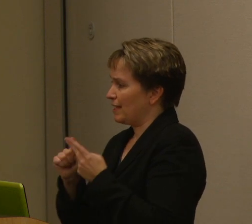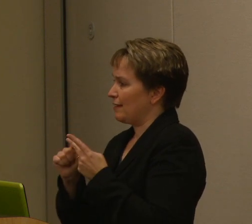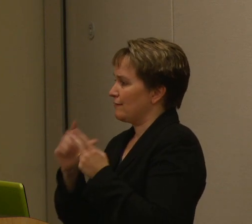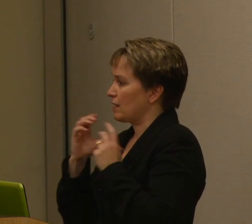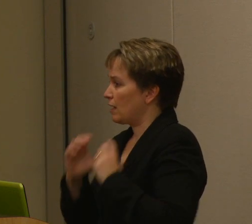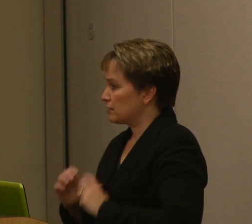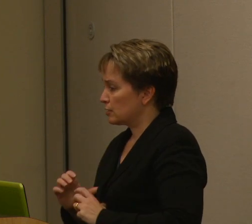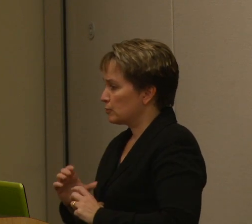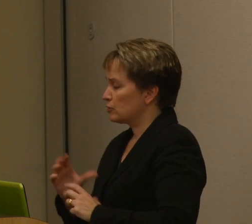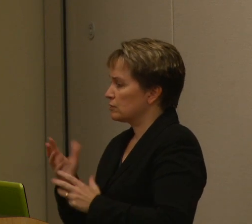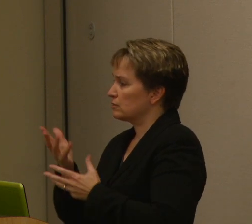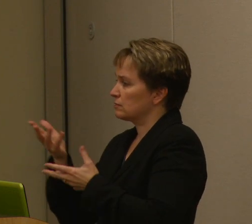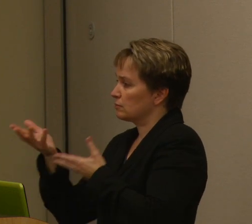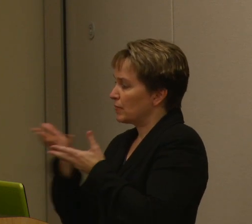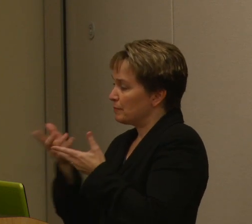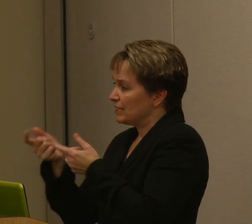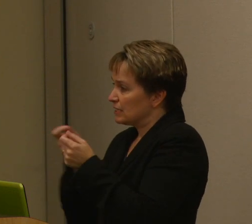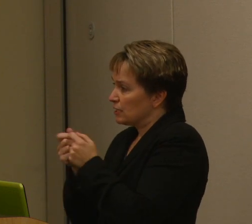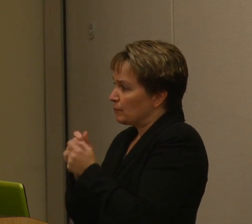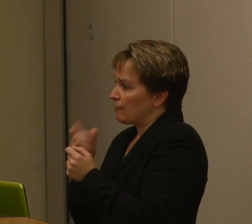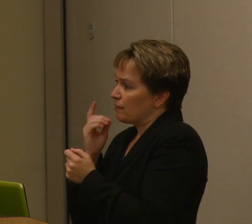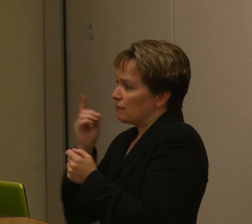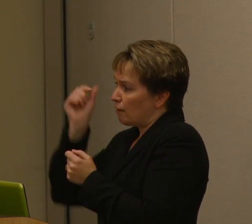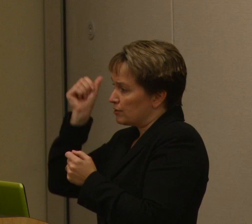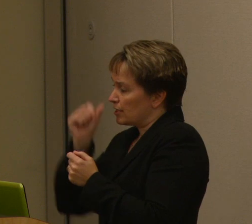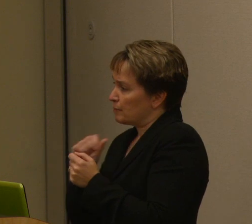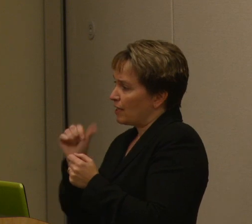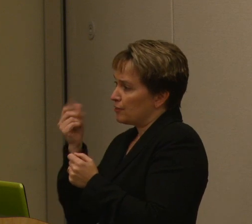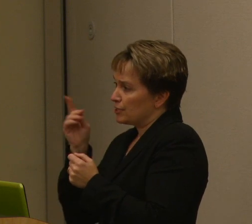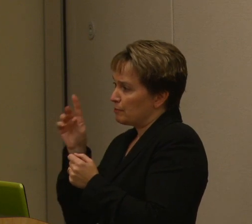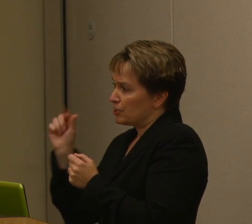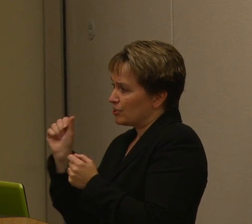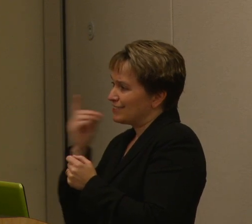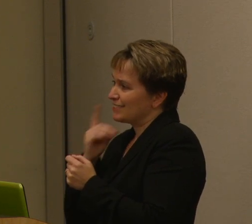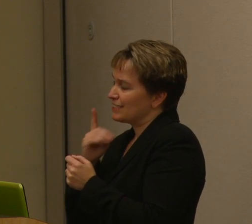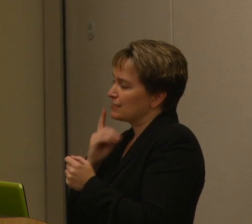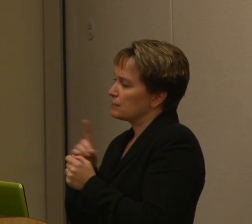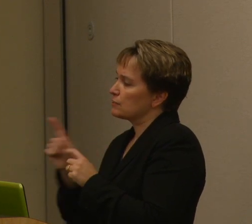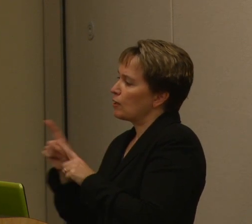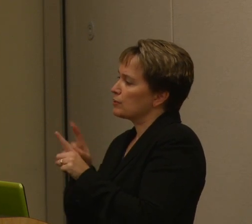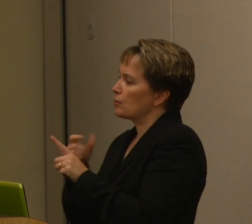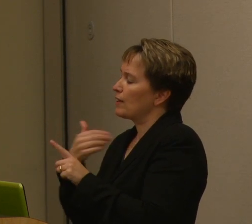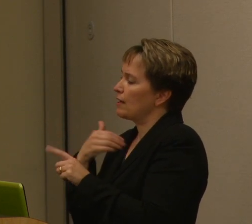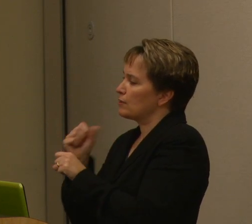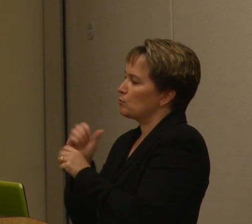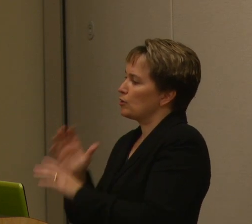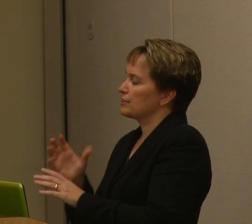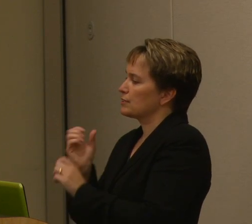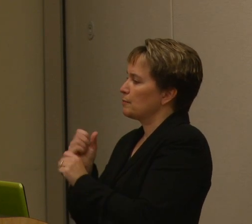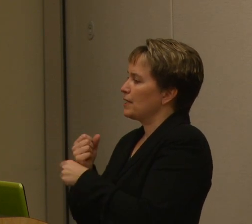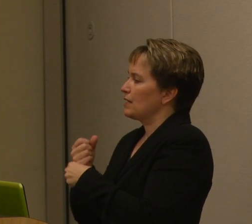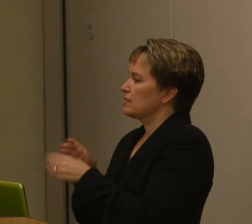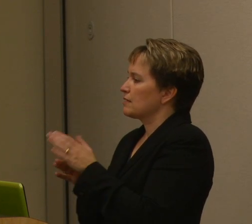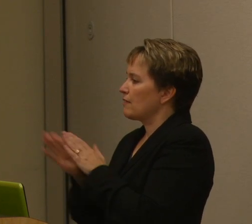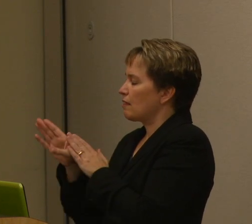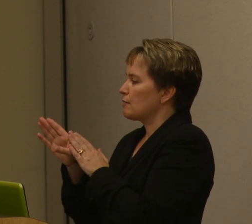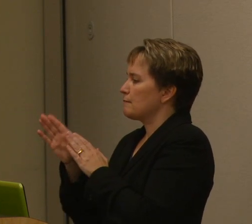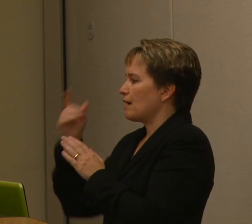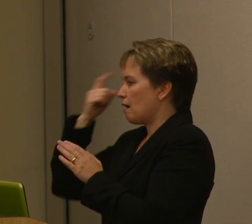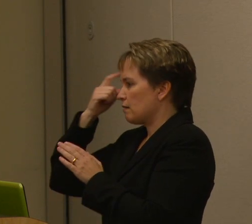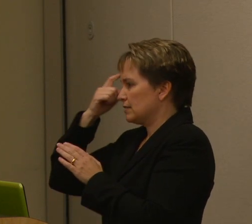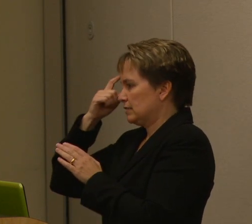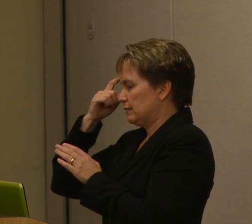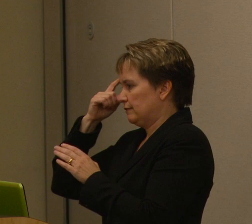customers who may be dealing with Alzheimer's or other dementia and diseases, and they also have employees who may develop cognitive